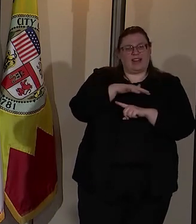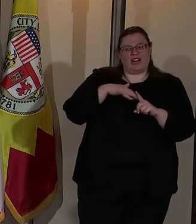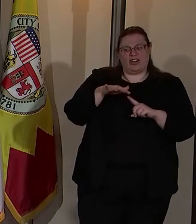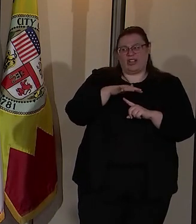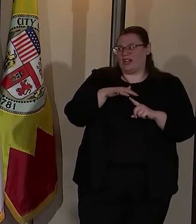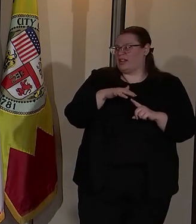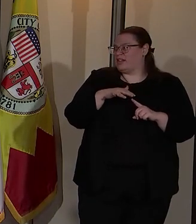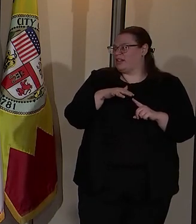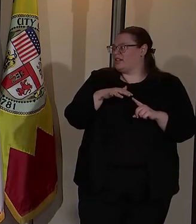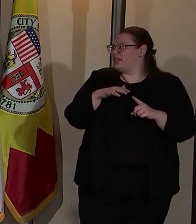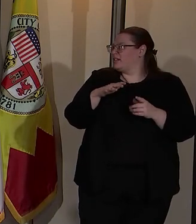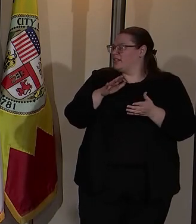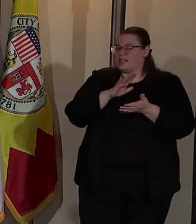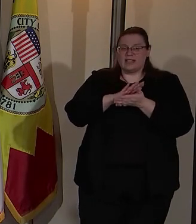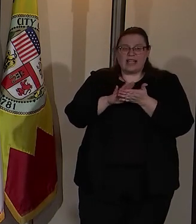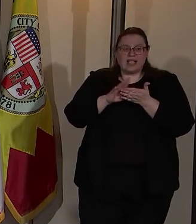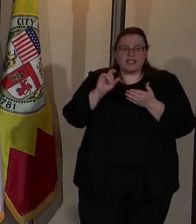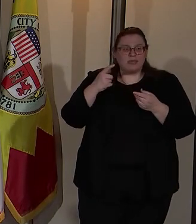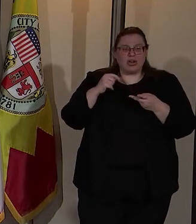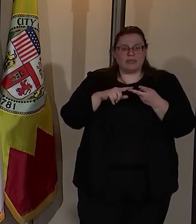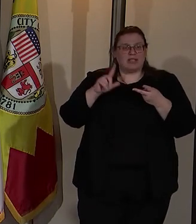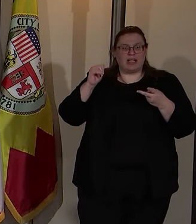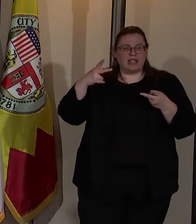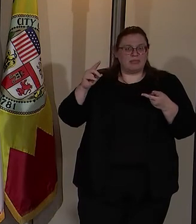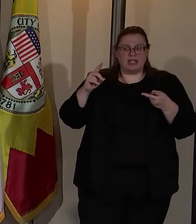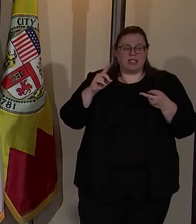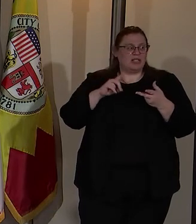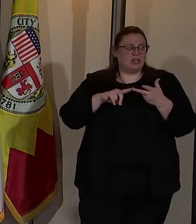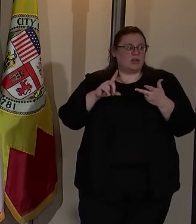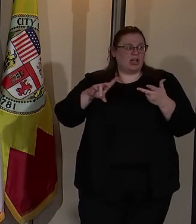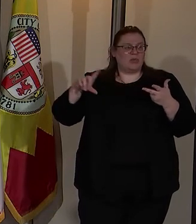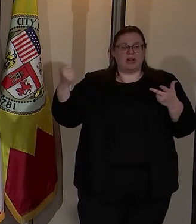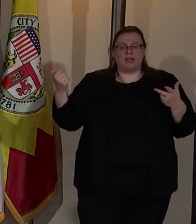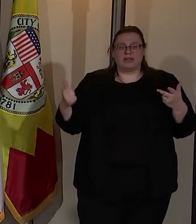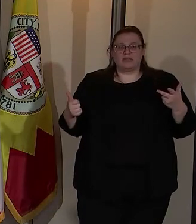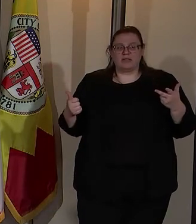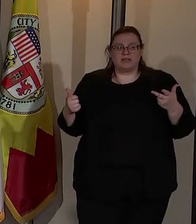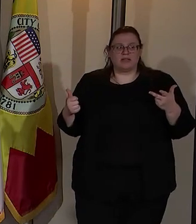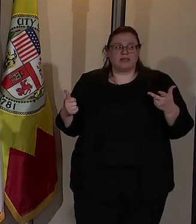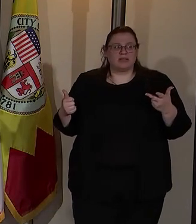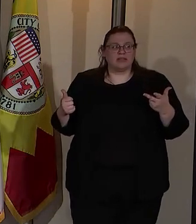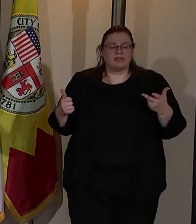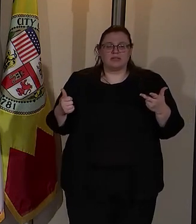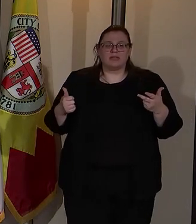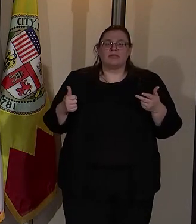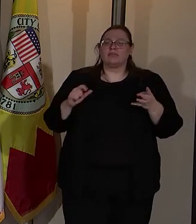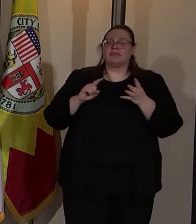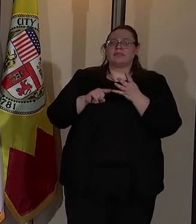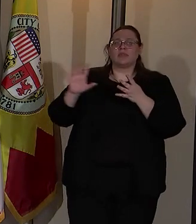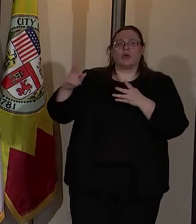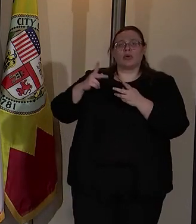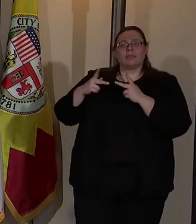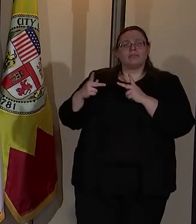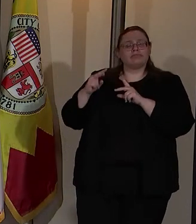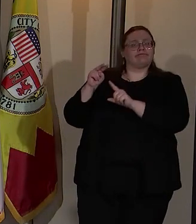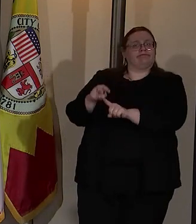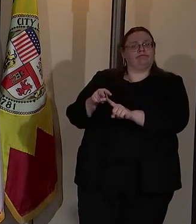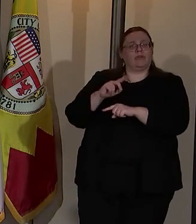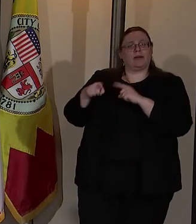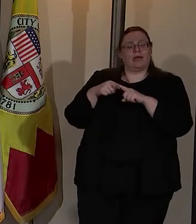whether it's Sanitation Department, LAPD, or anyone else? And what's your position on the zones